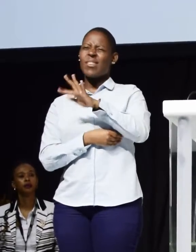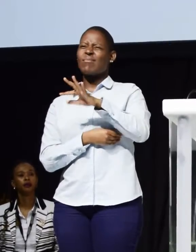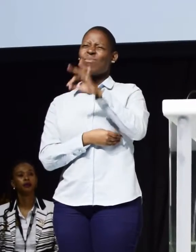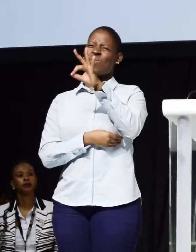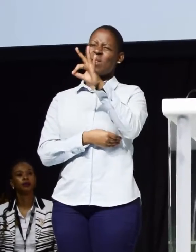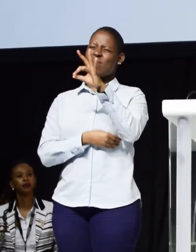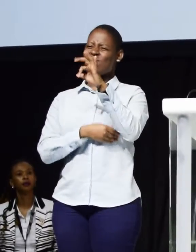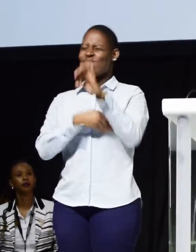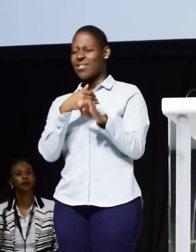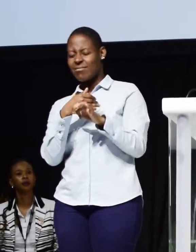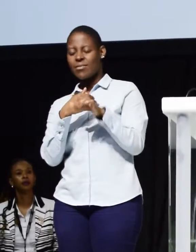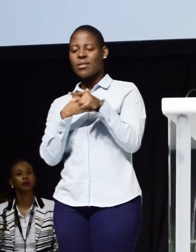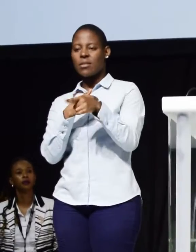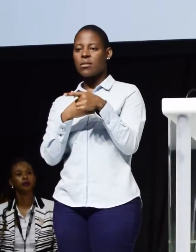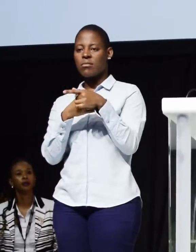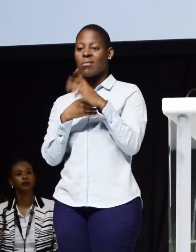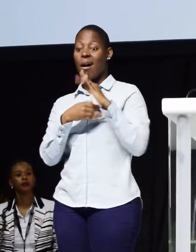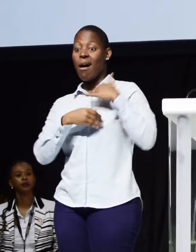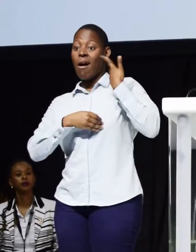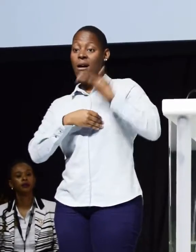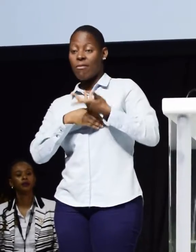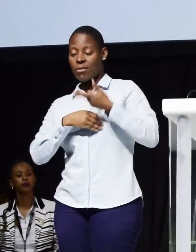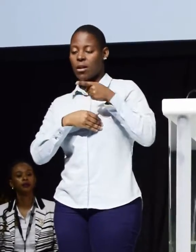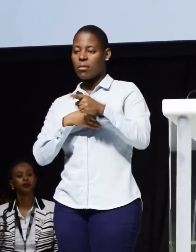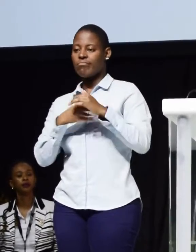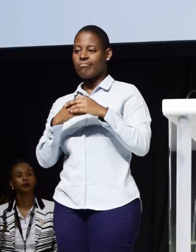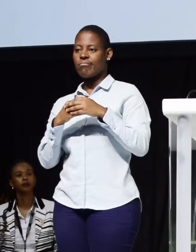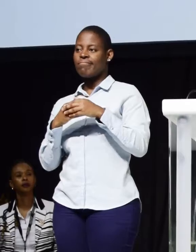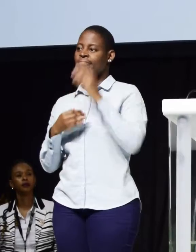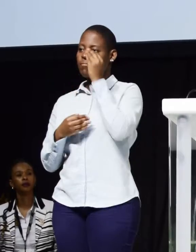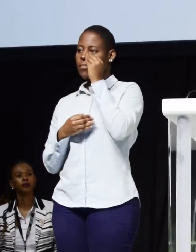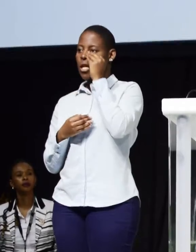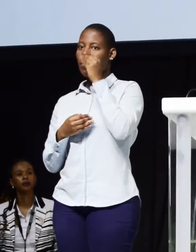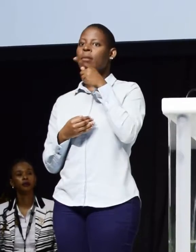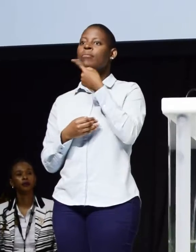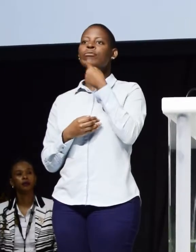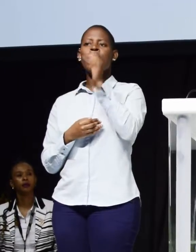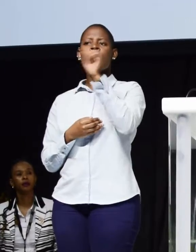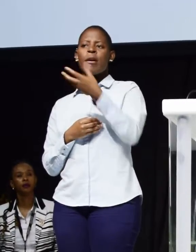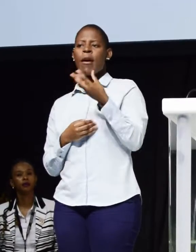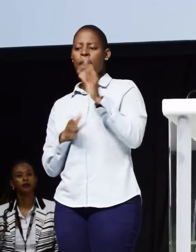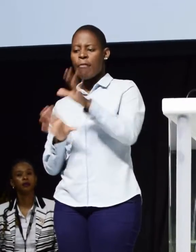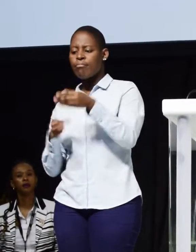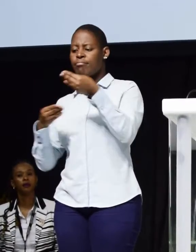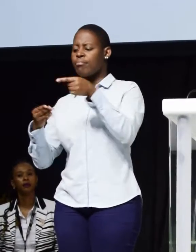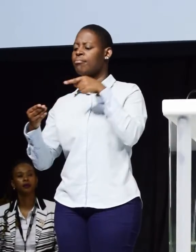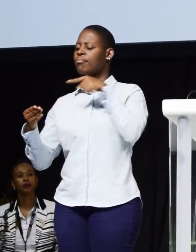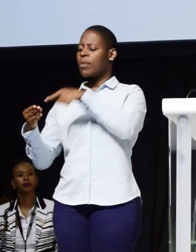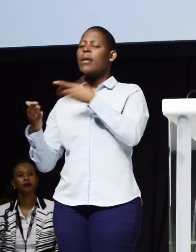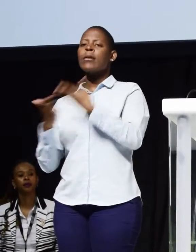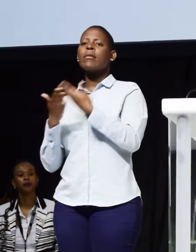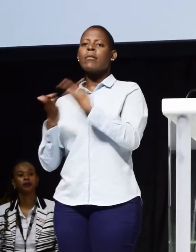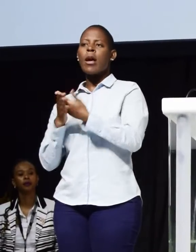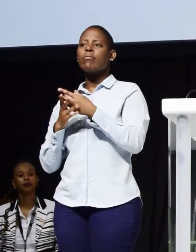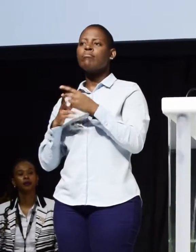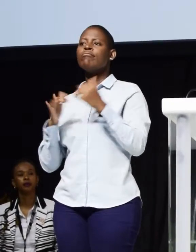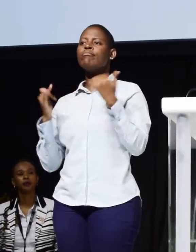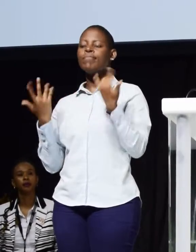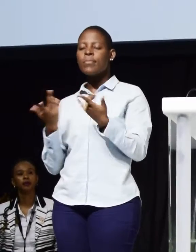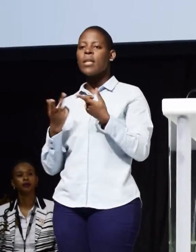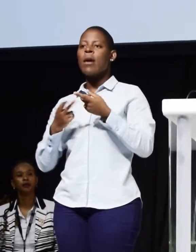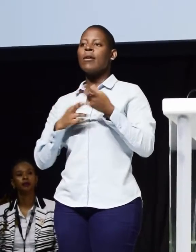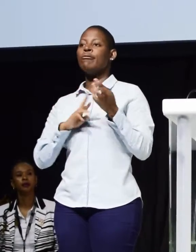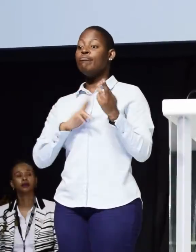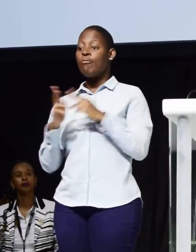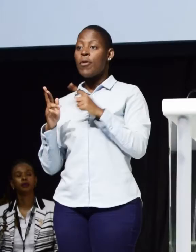the Indaba, we should be able to say we have a Draft that is ready to be presented to Cabinet